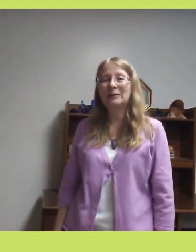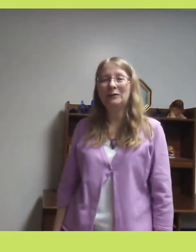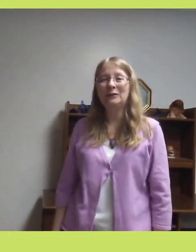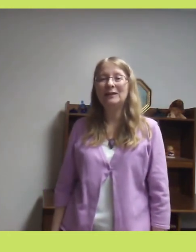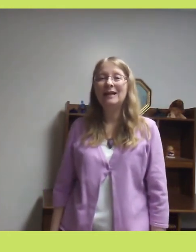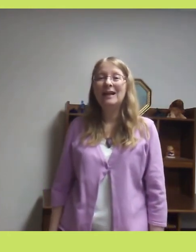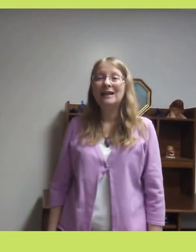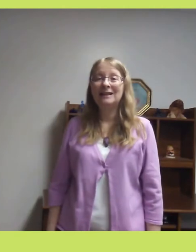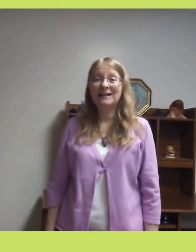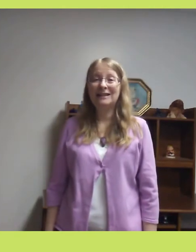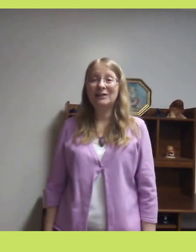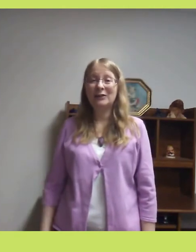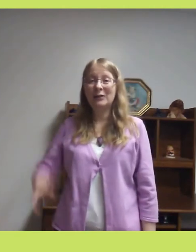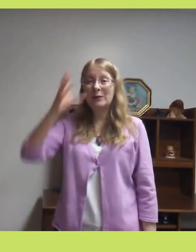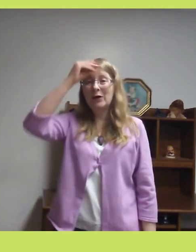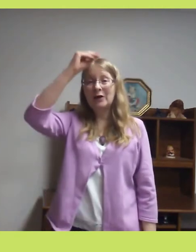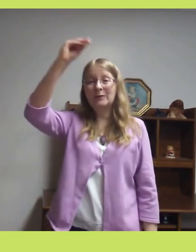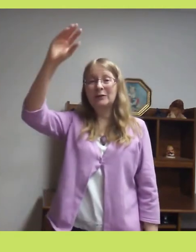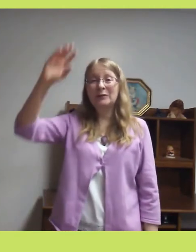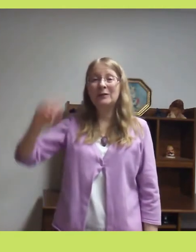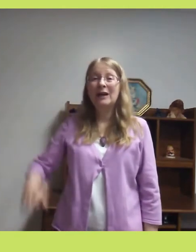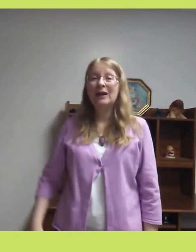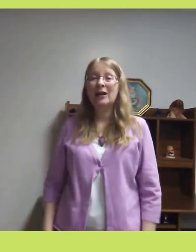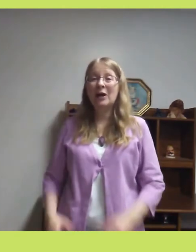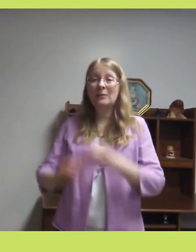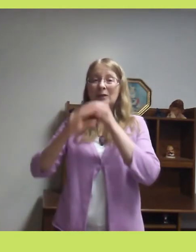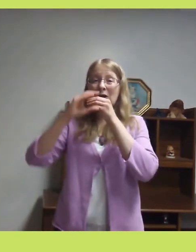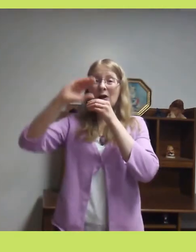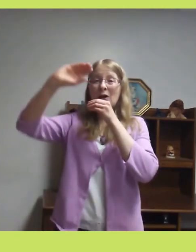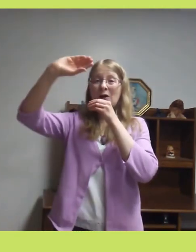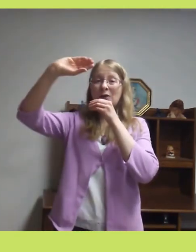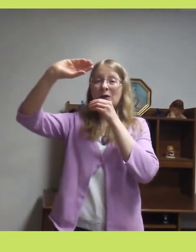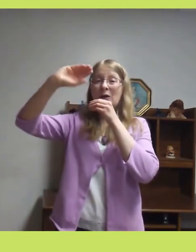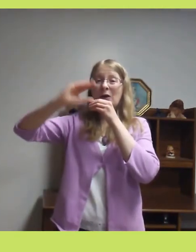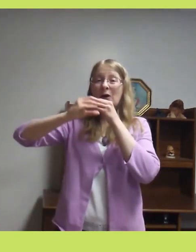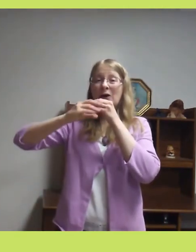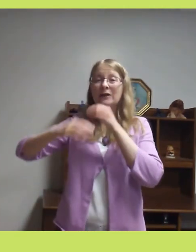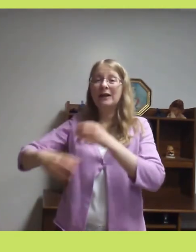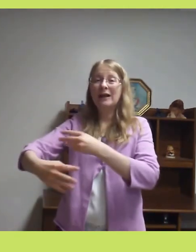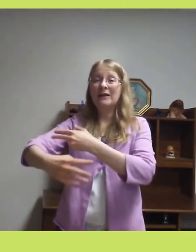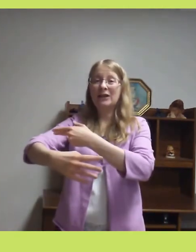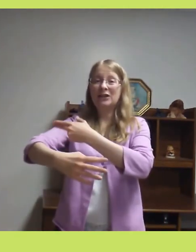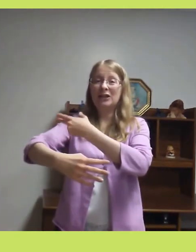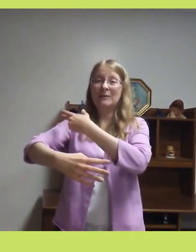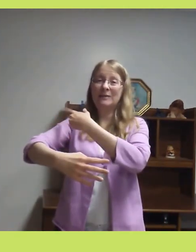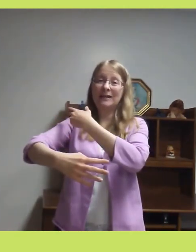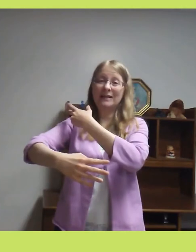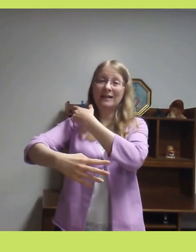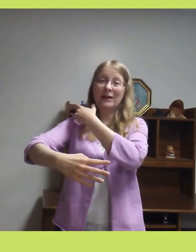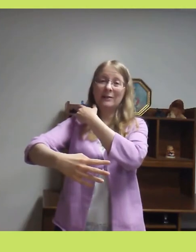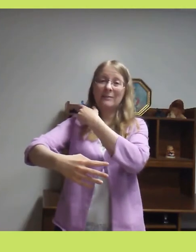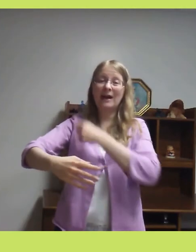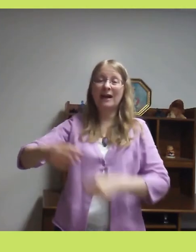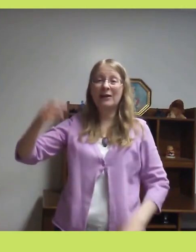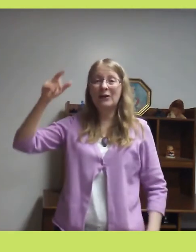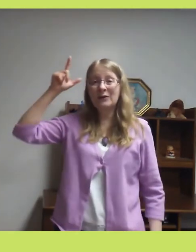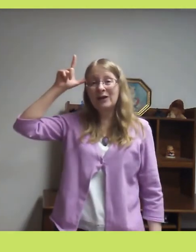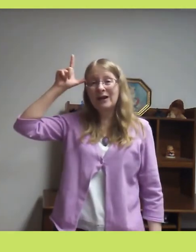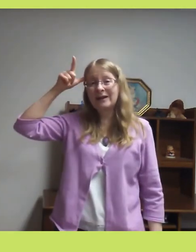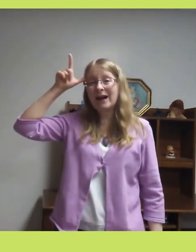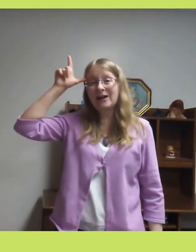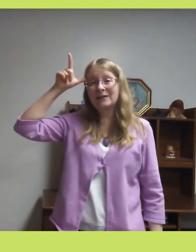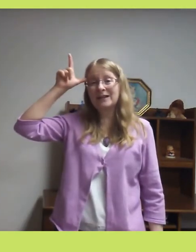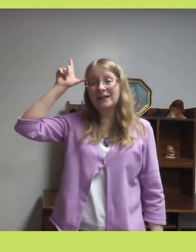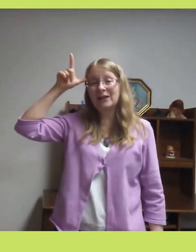Boy Blue. Little boy blue, come glowing on. The sheep's in the meadow,